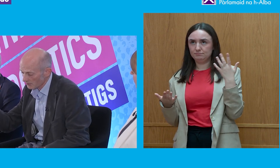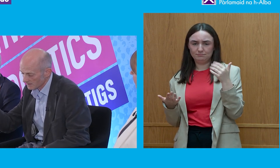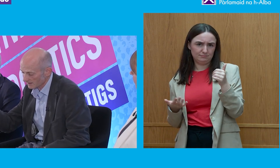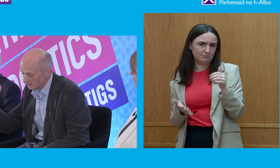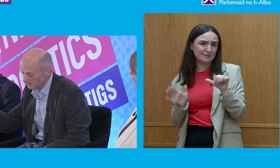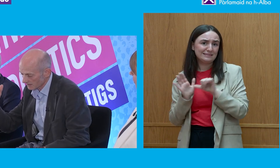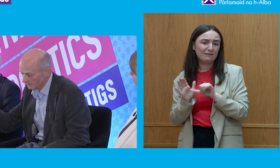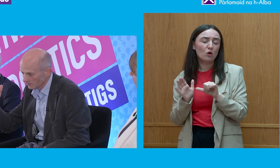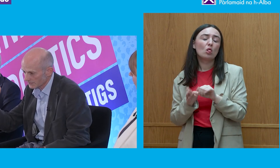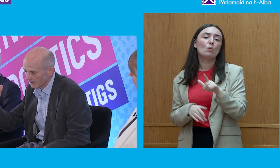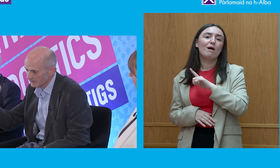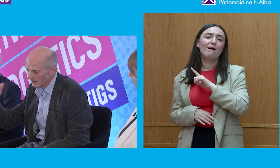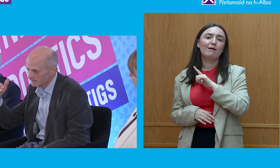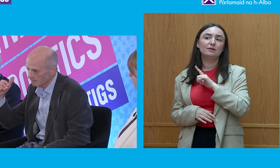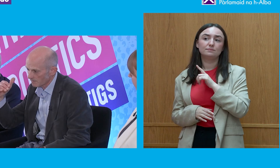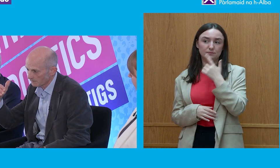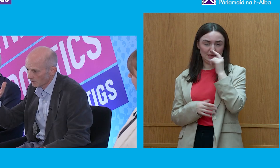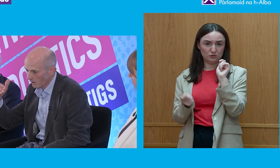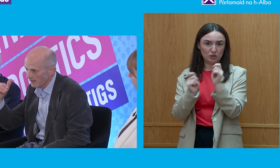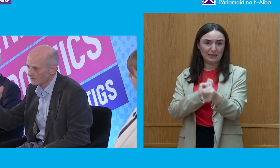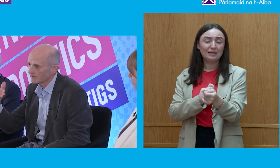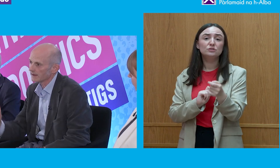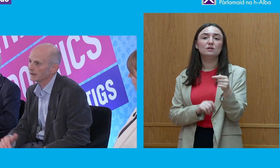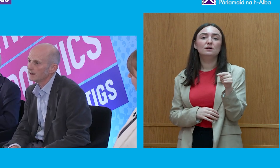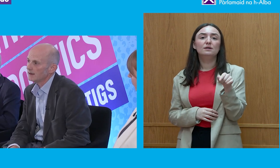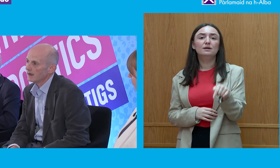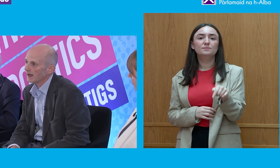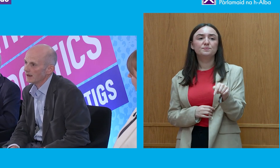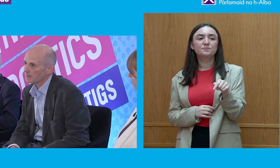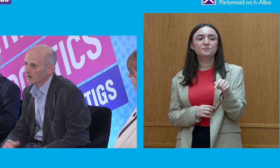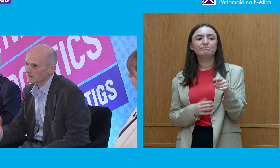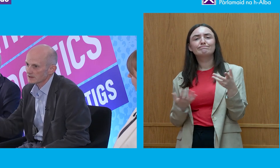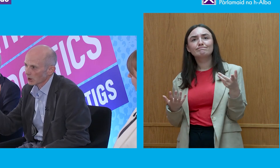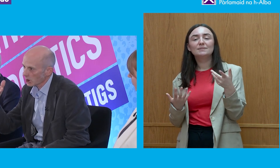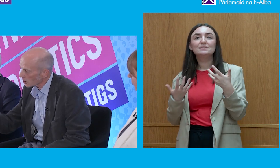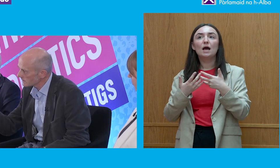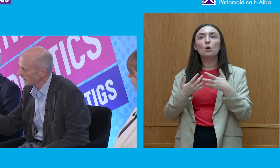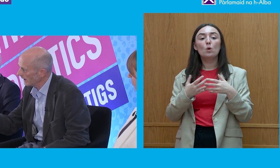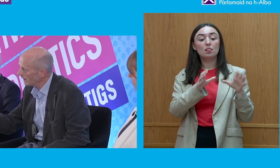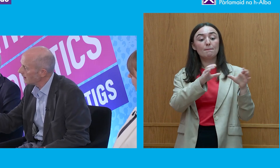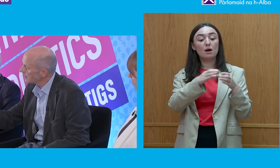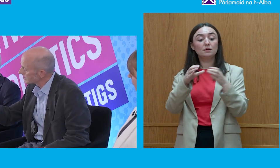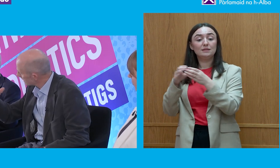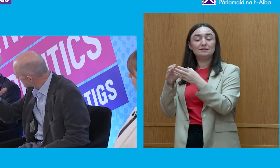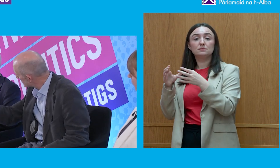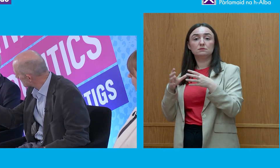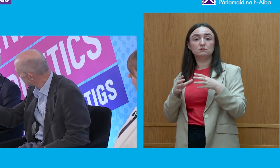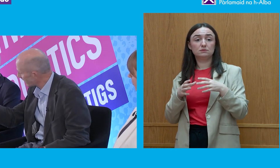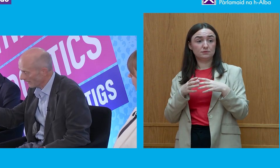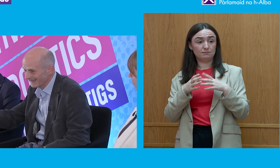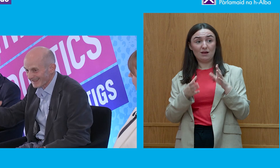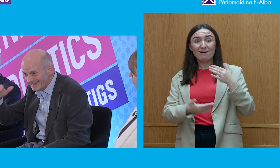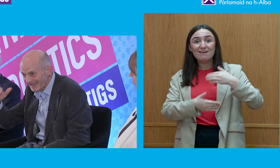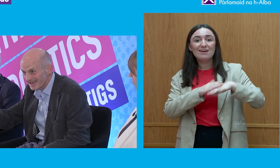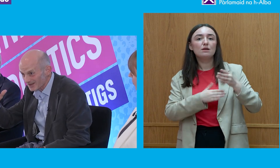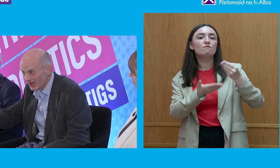part of the reason it's so difficult to change that is the way that the parties are locked in to the system of